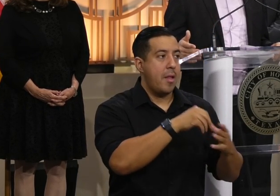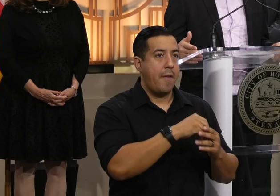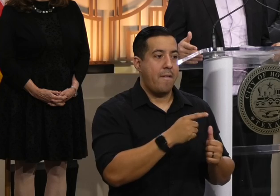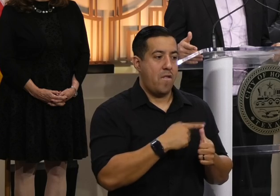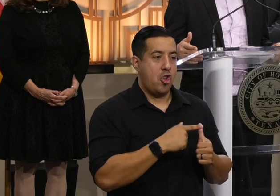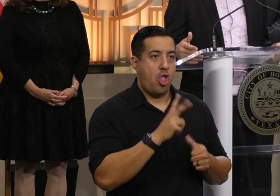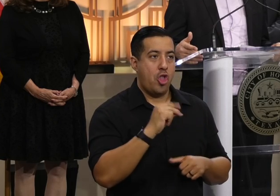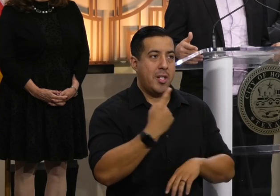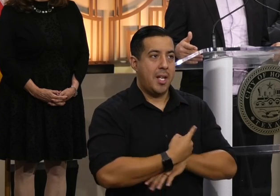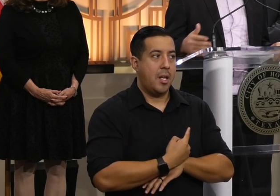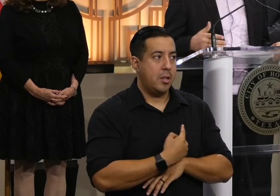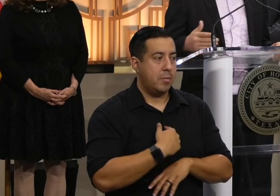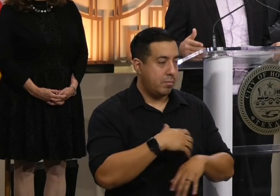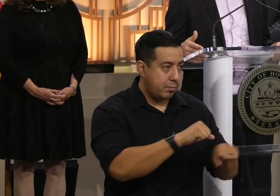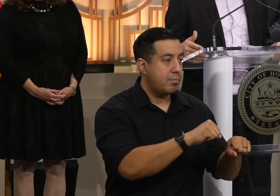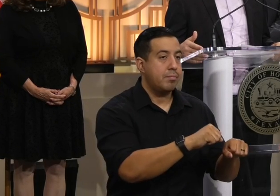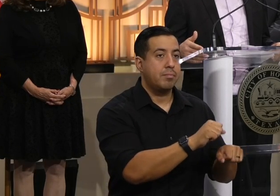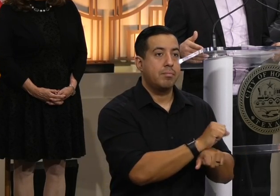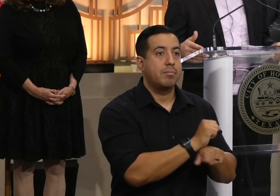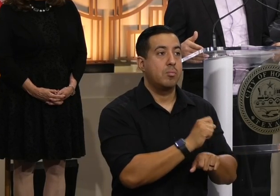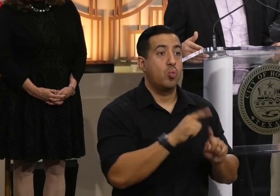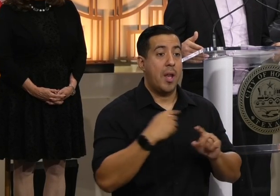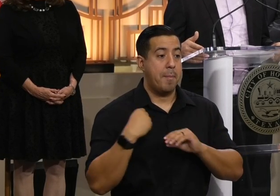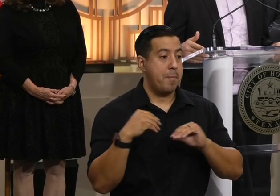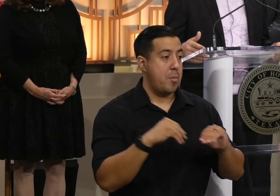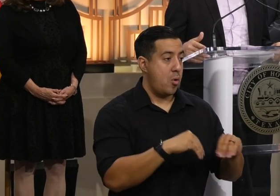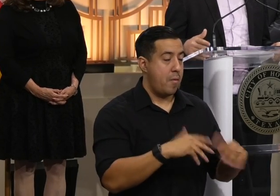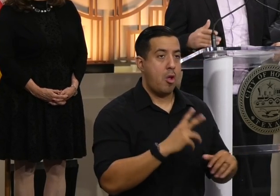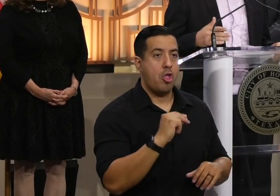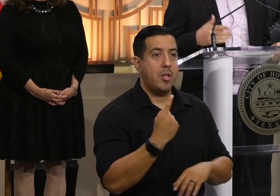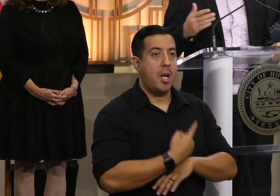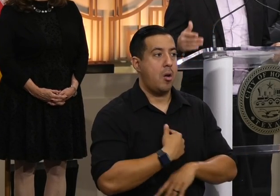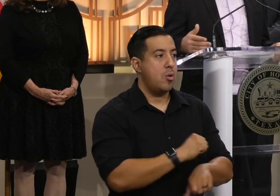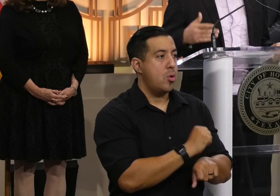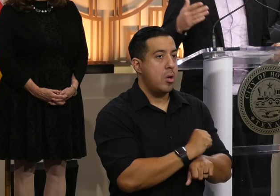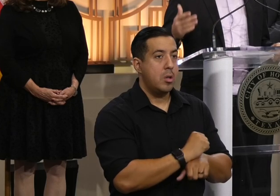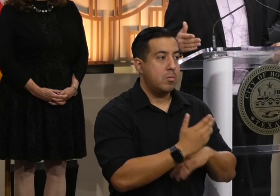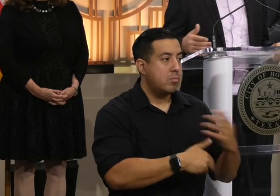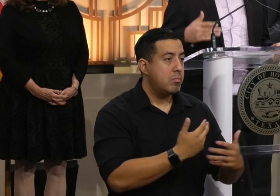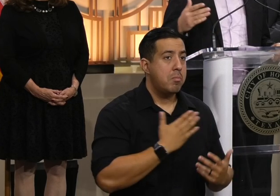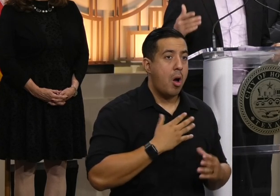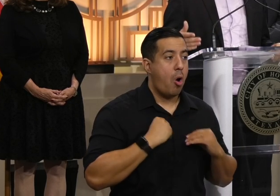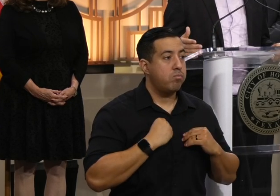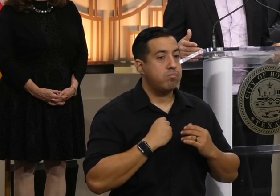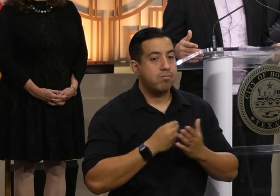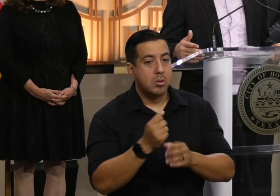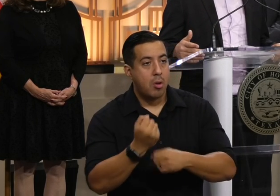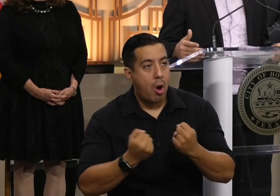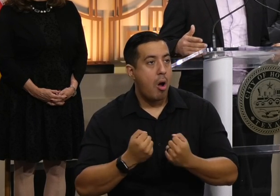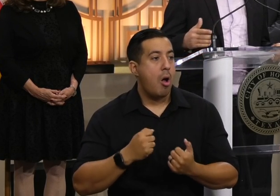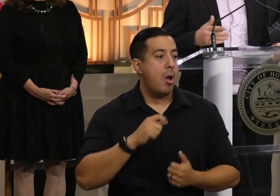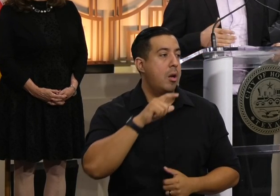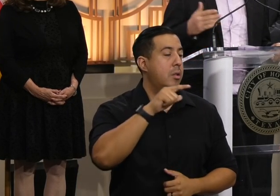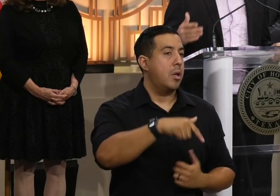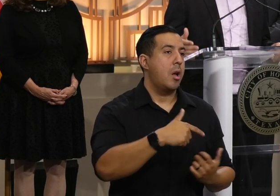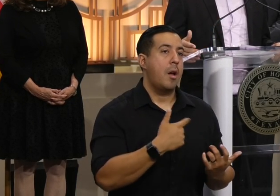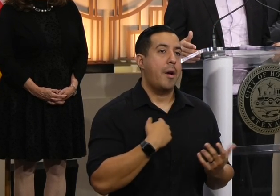30 days since when I moved. And then I was on my own, you know, buy a car. And then later